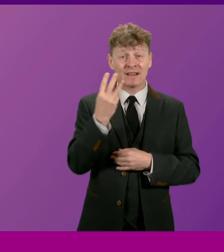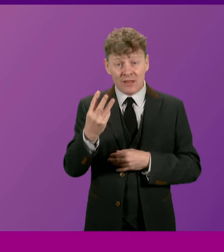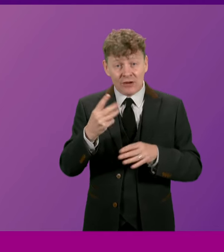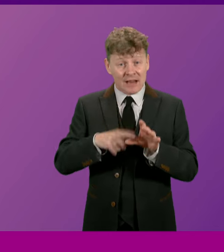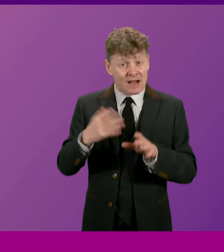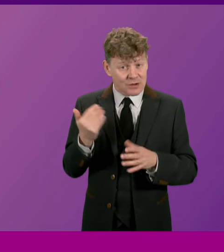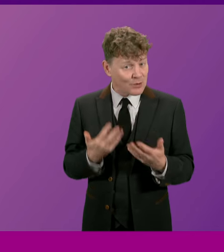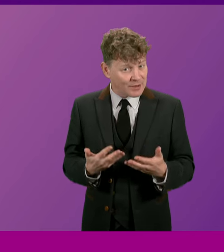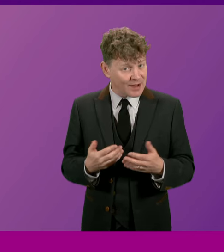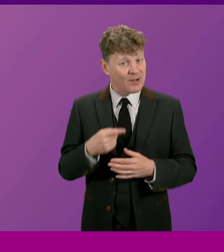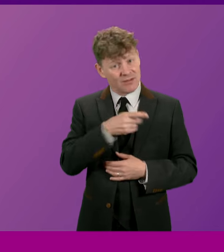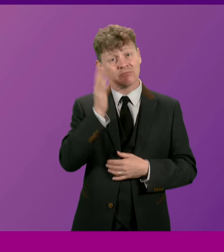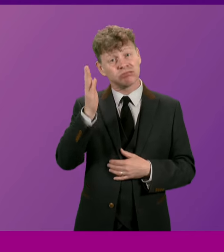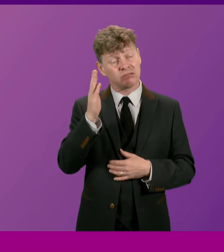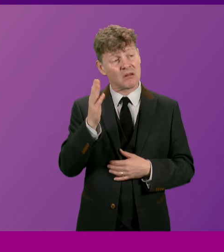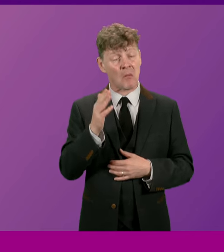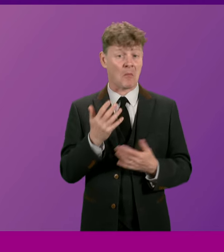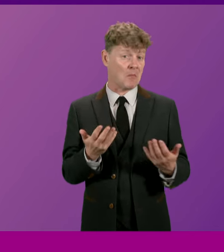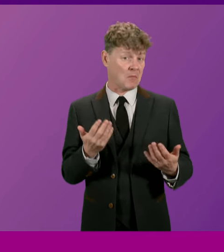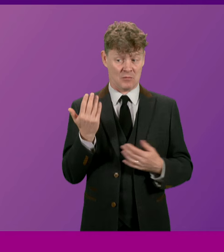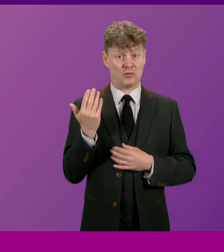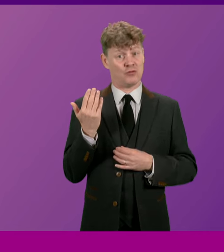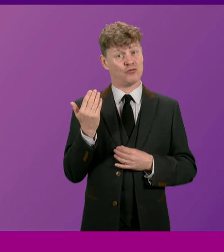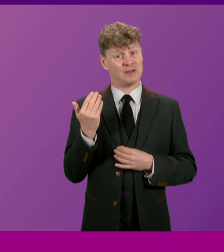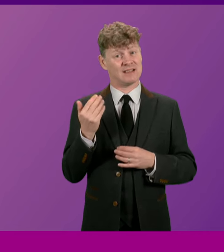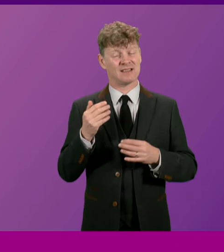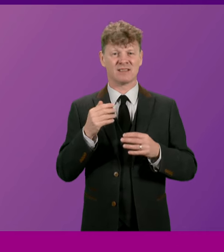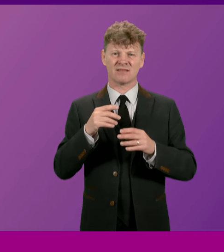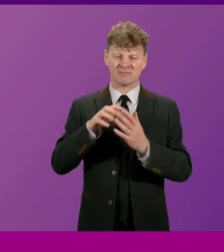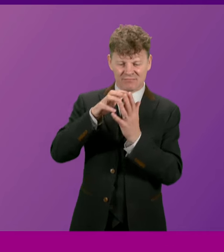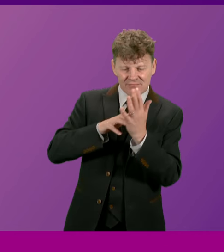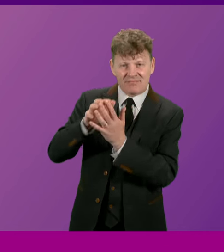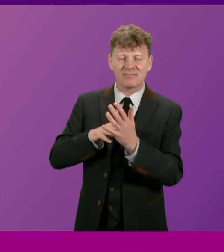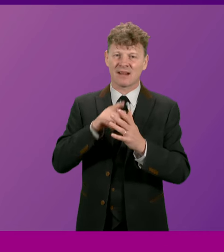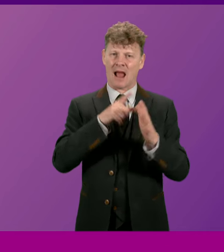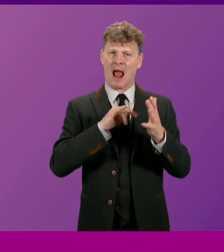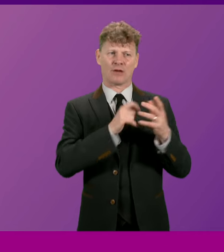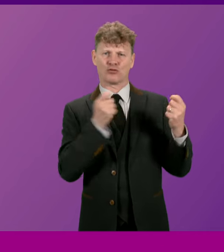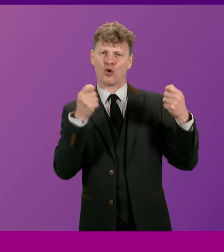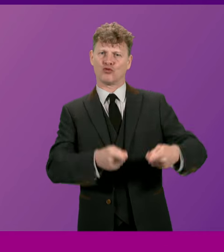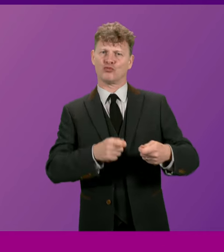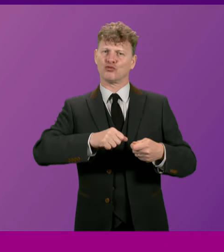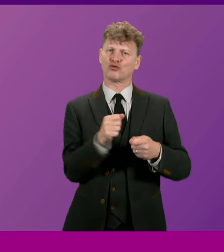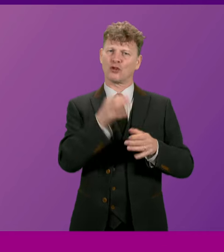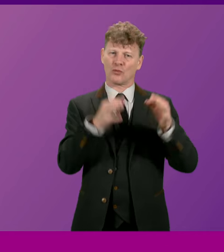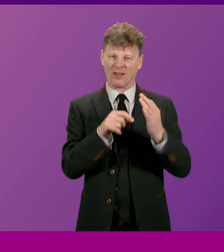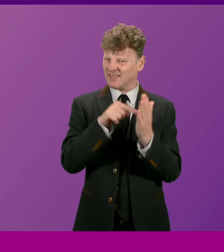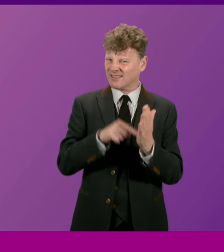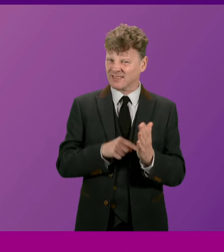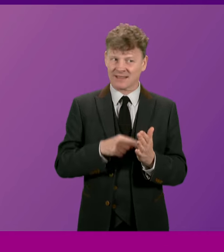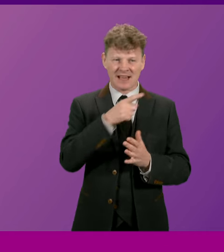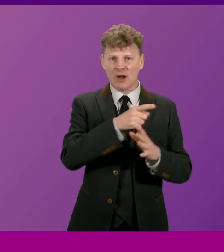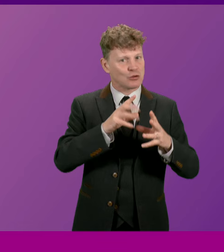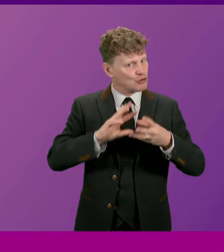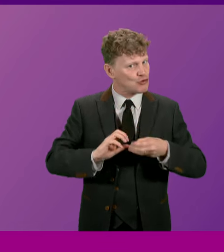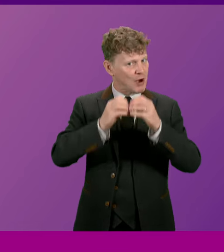is reflected in the assessments we have heard in recent days of Alex's contribution to Scottish politics. He was creative in